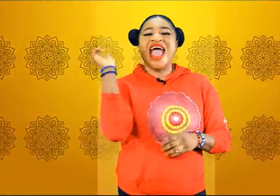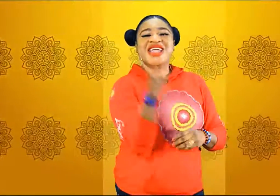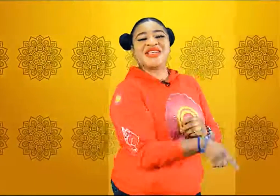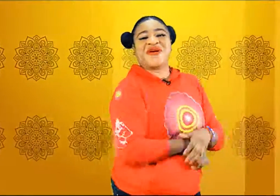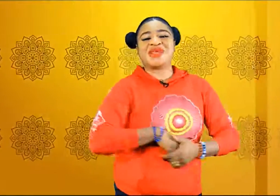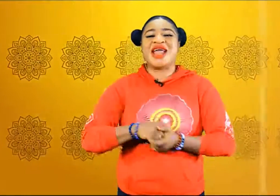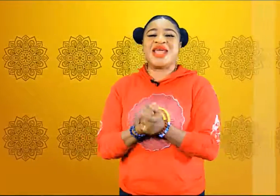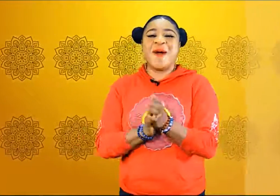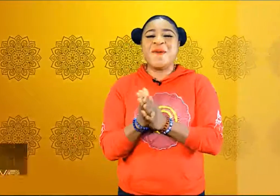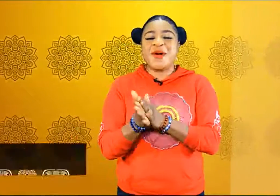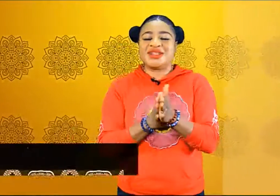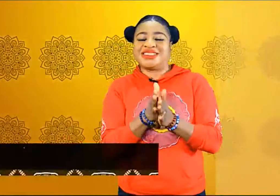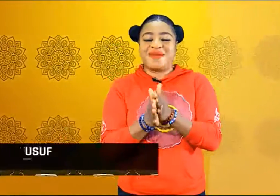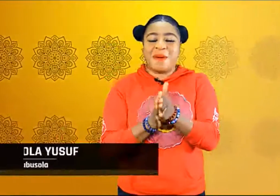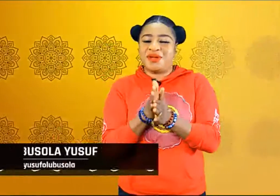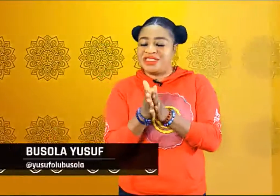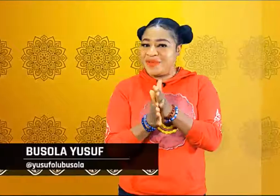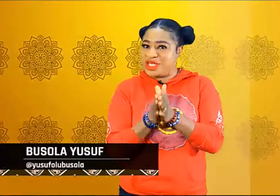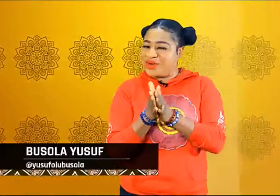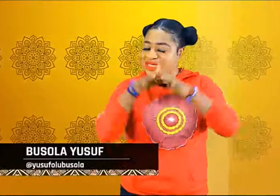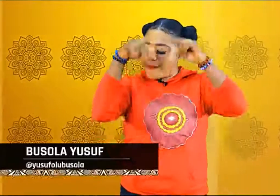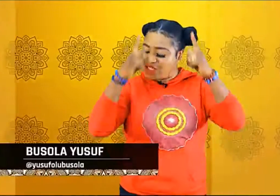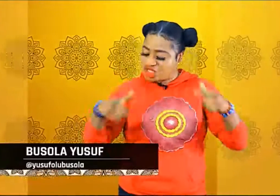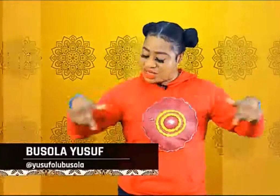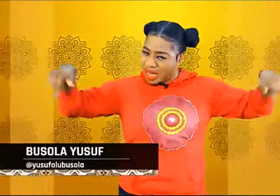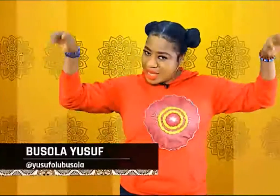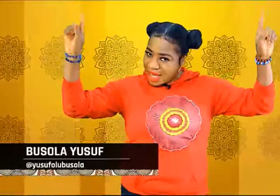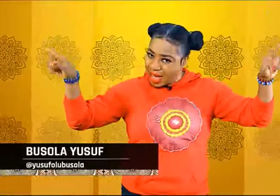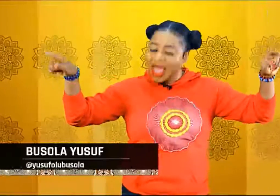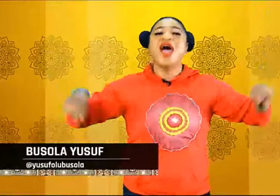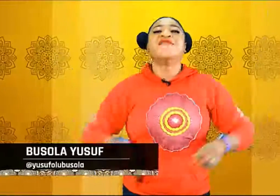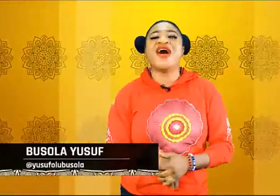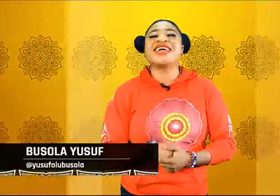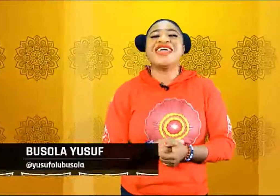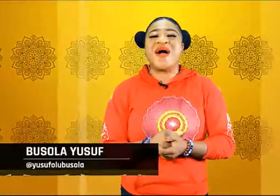I'm going tell you, I'm going to sing I'm be tablicious A.K.A. Funky